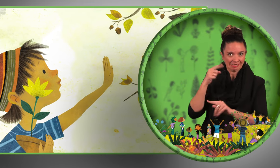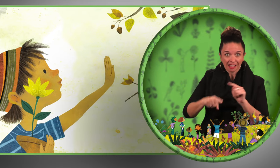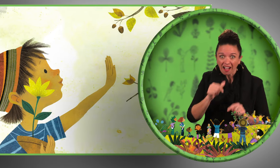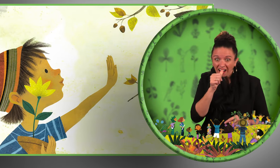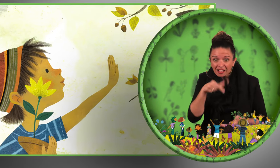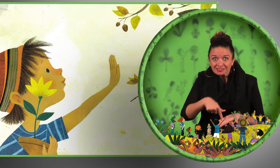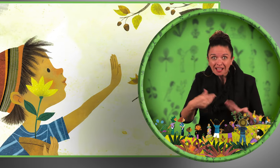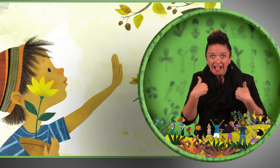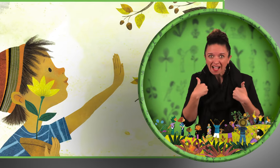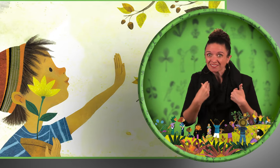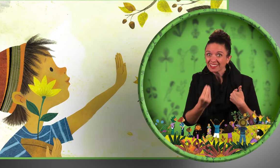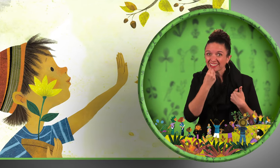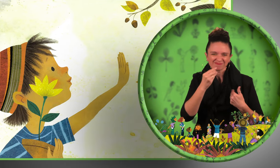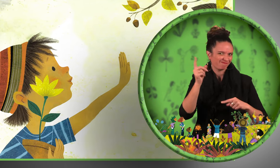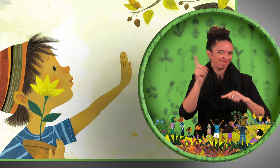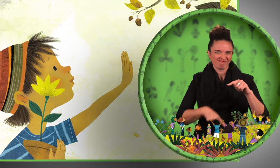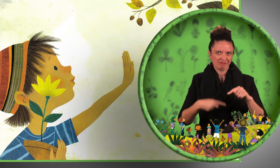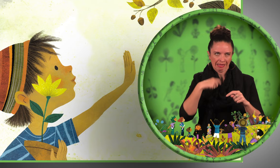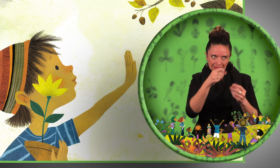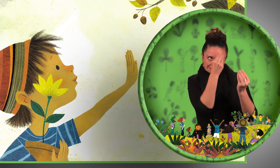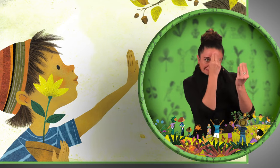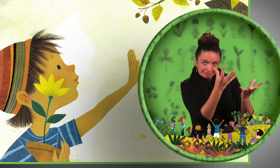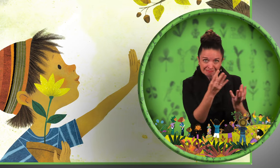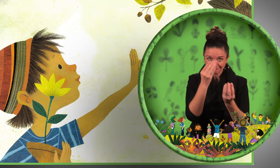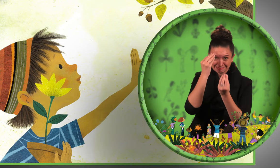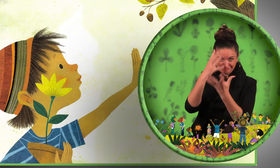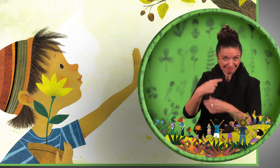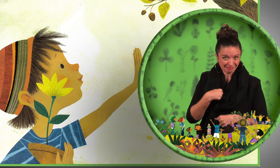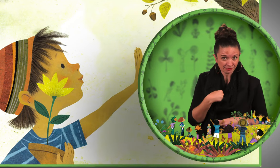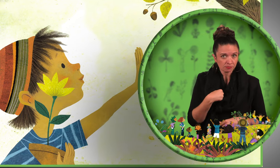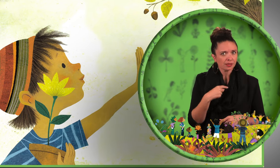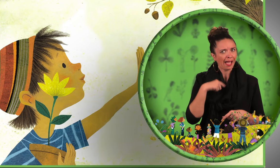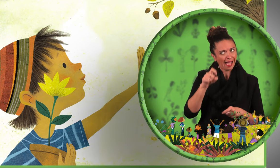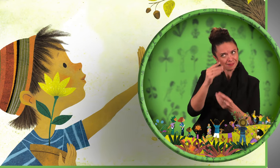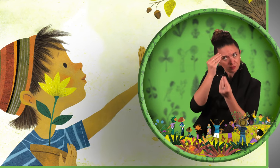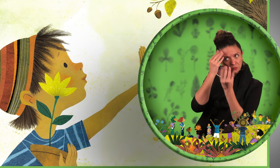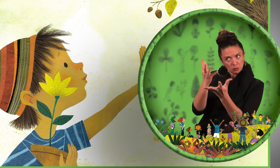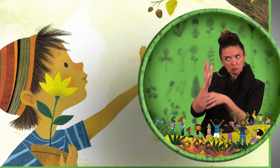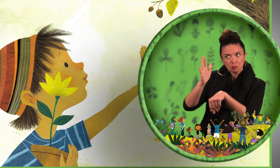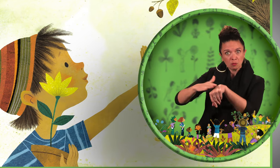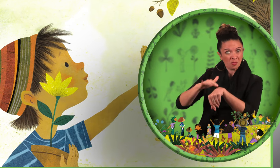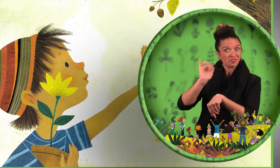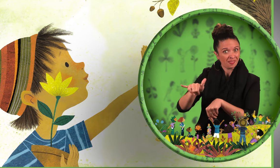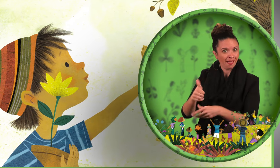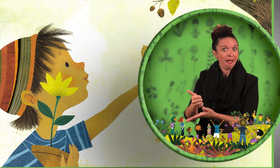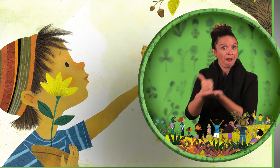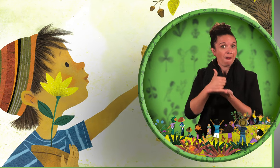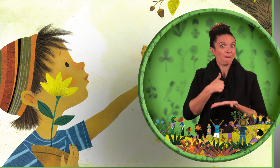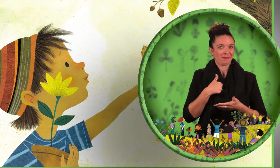any food has nut ingredients. Speaking up keeps me healthy.